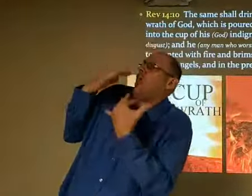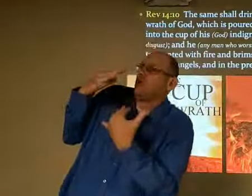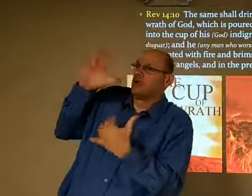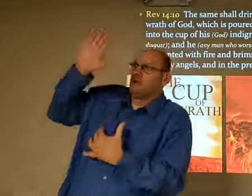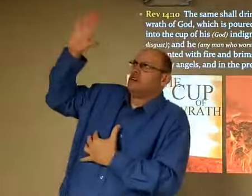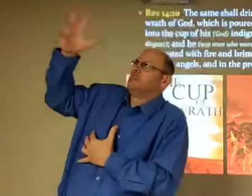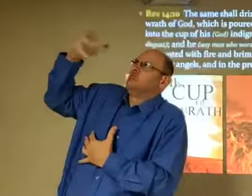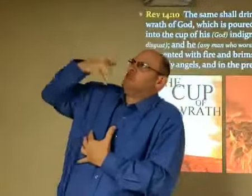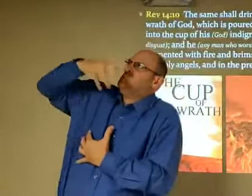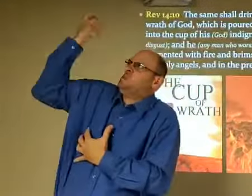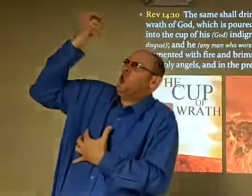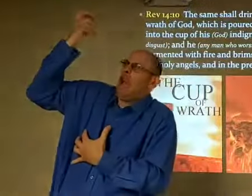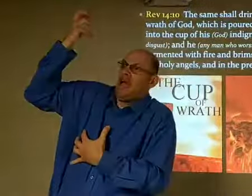on you. You have to drink that cup.